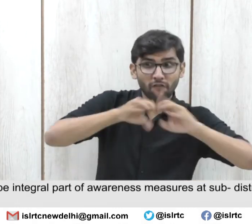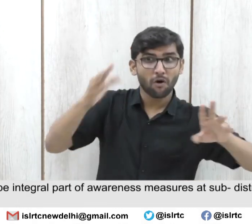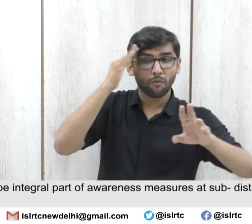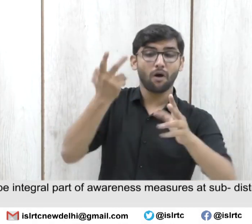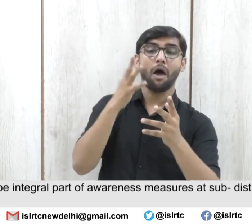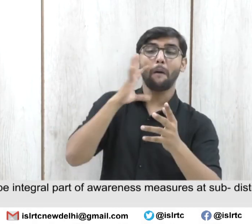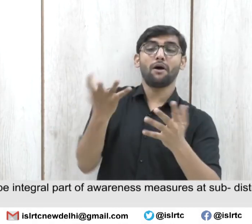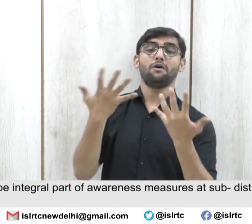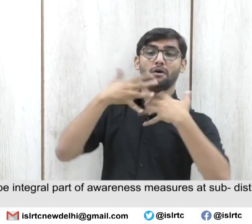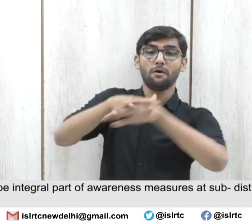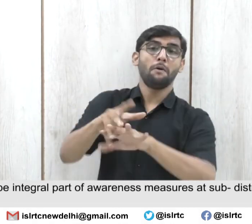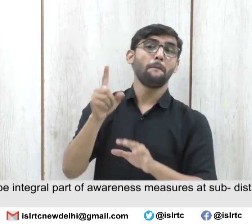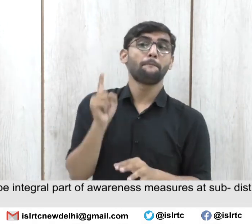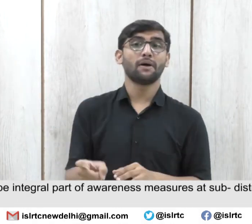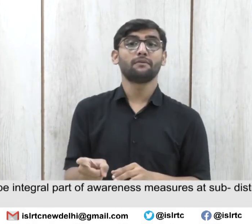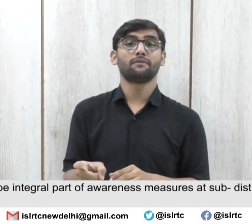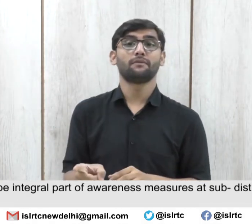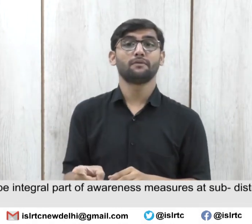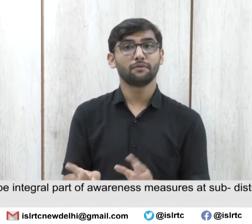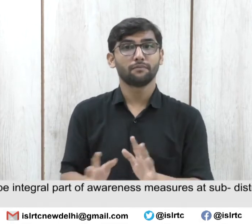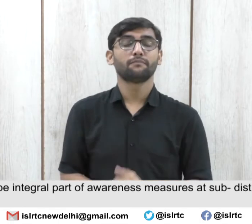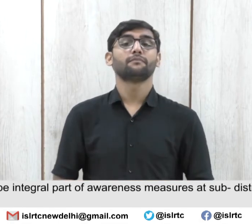at sub-district and village level.